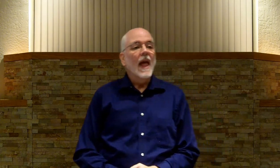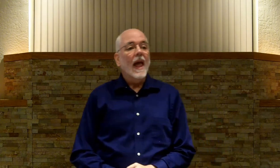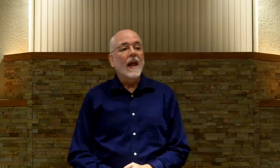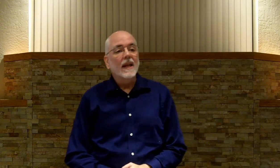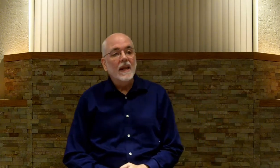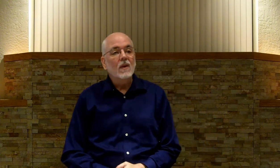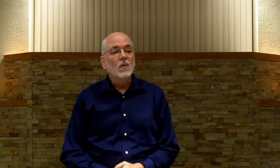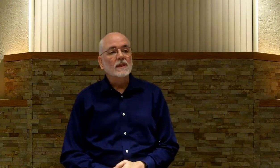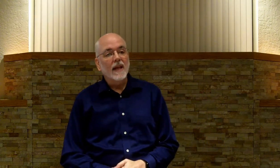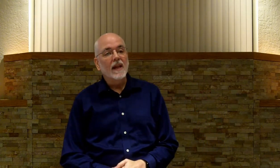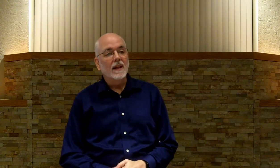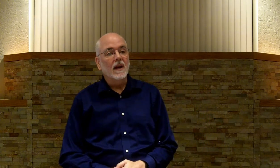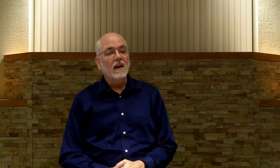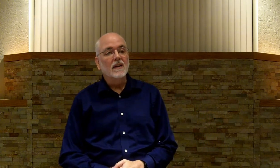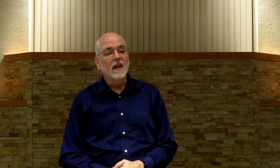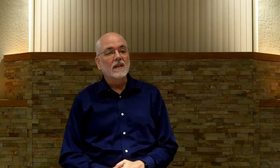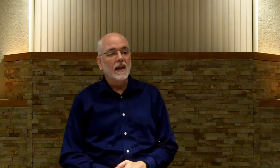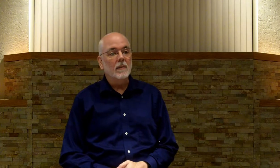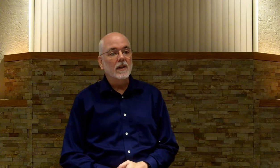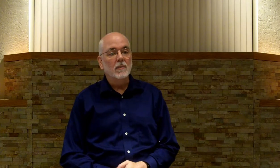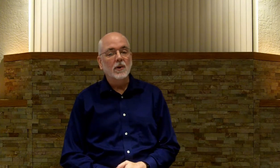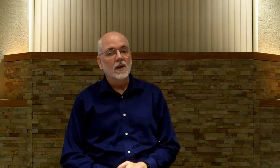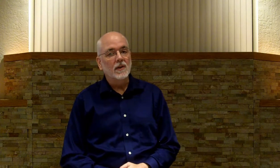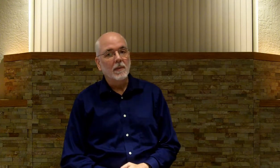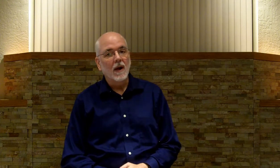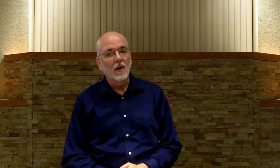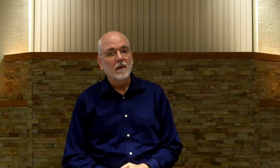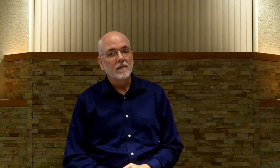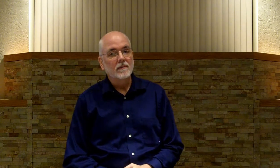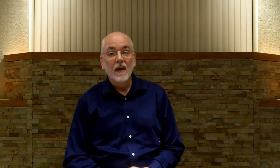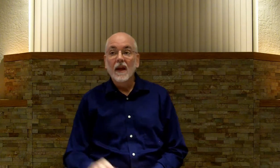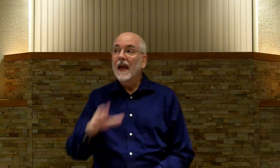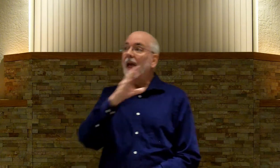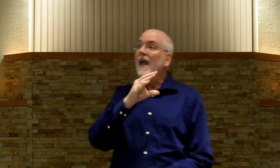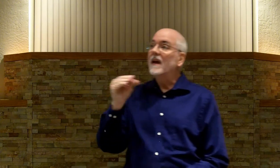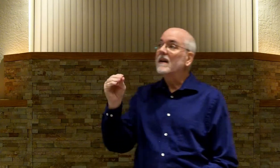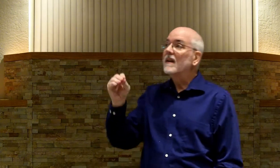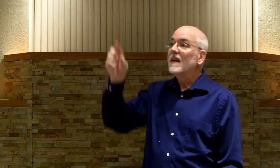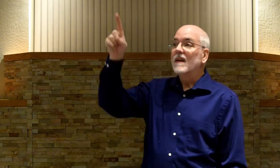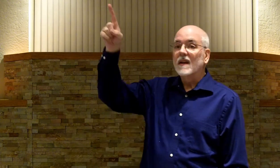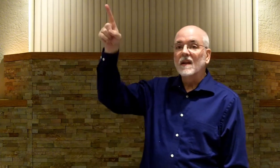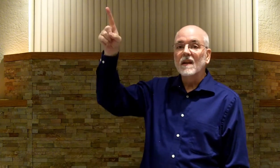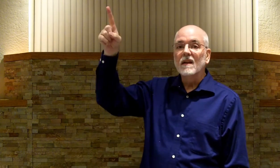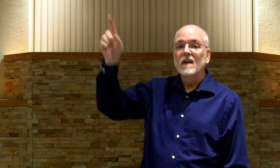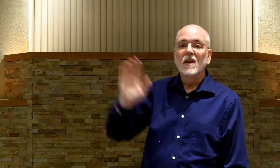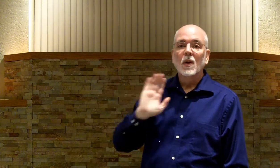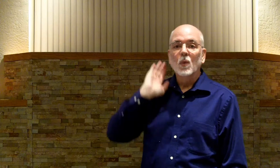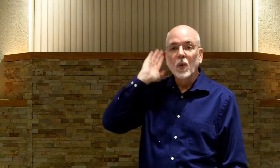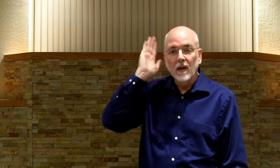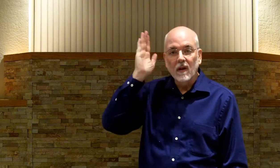And he will stay there. Until his enemies are put under his power. And. He. Will.